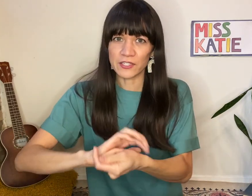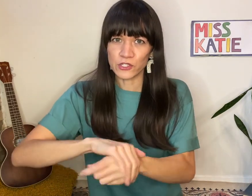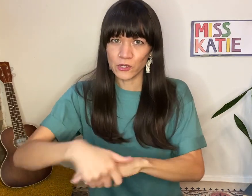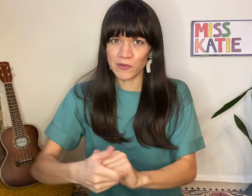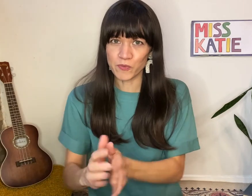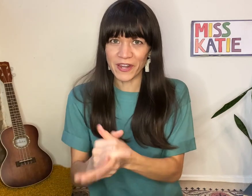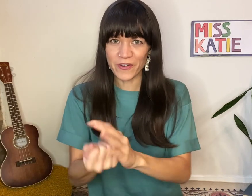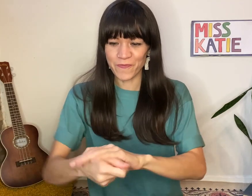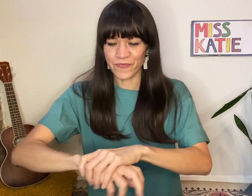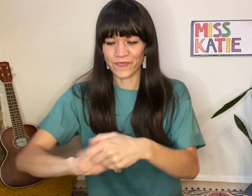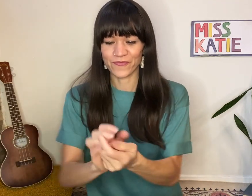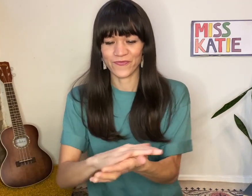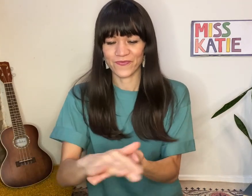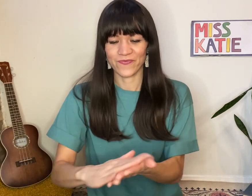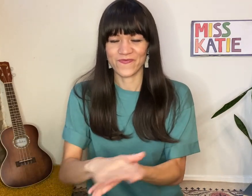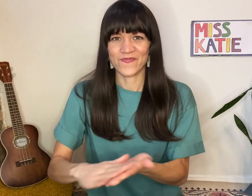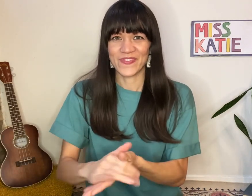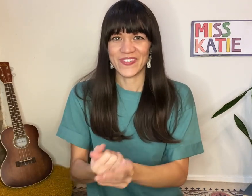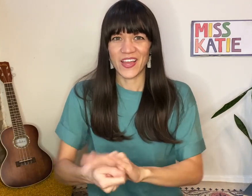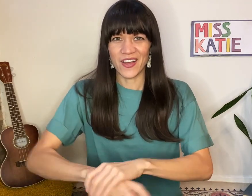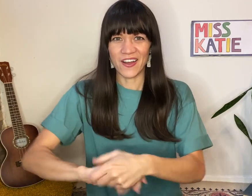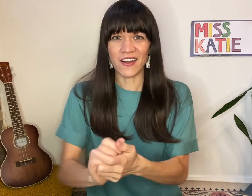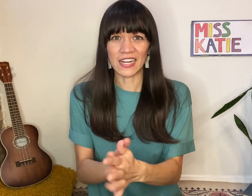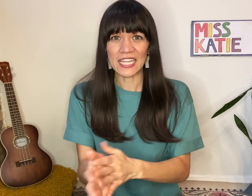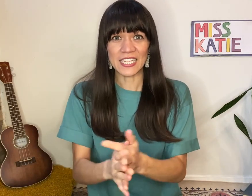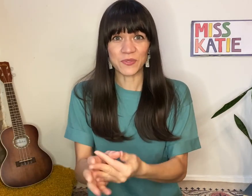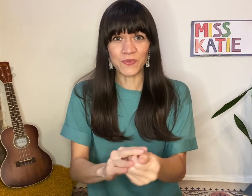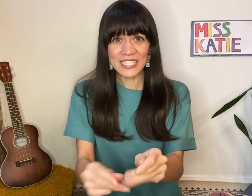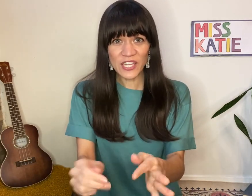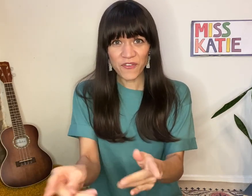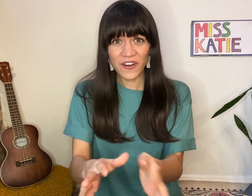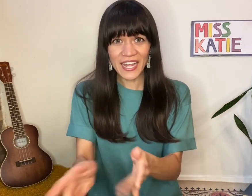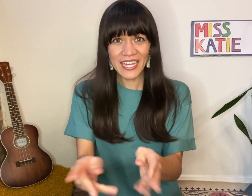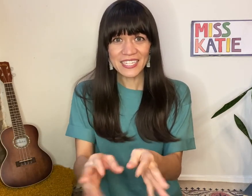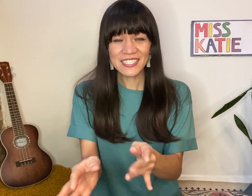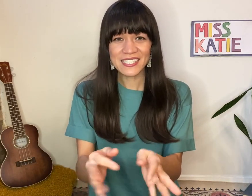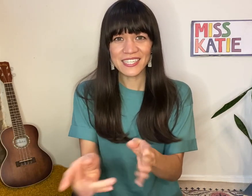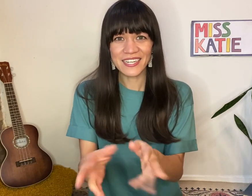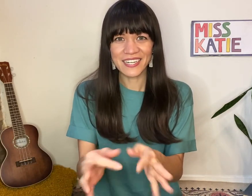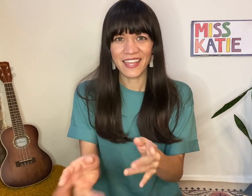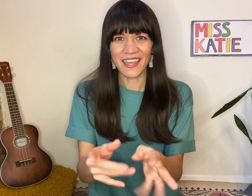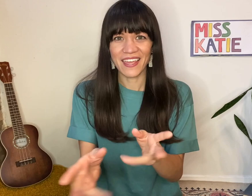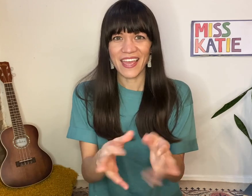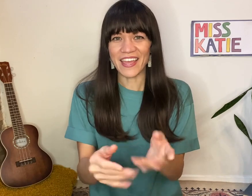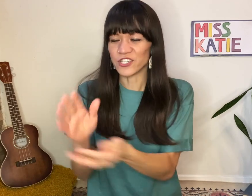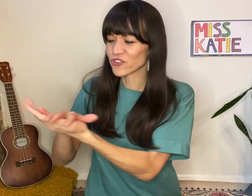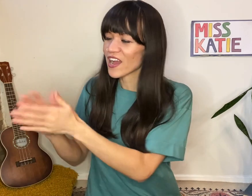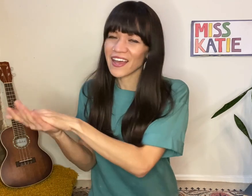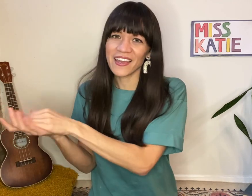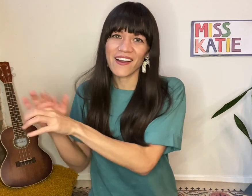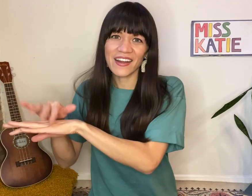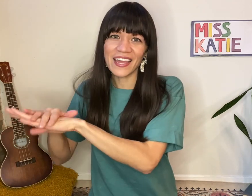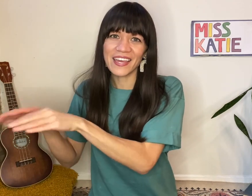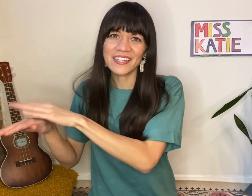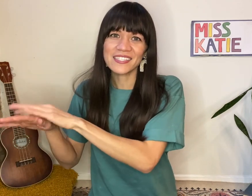so much better. All right, let's rinse off our hands and dry our hands.